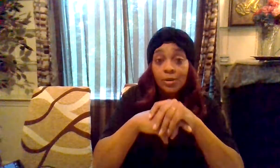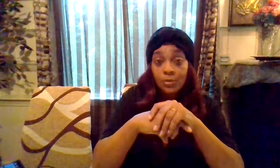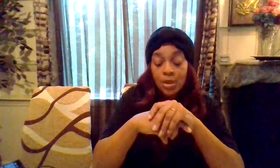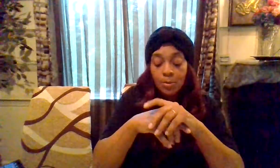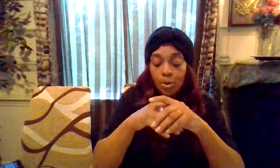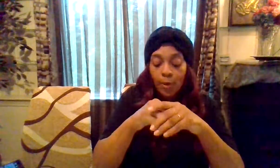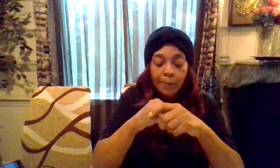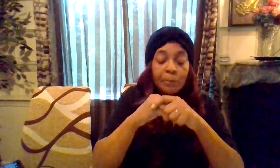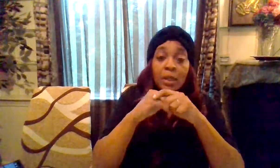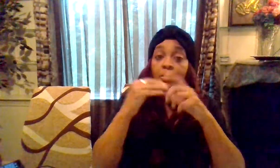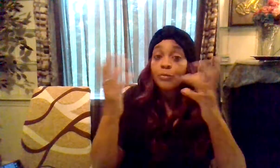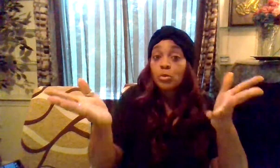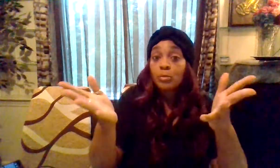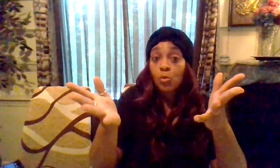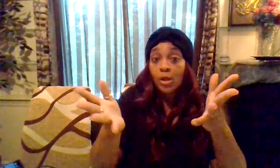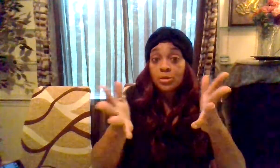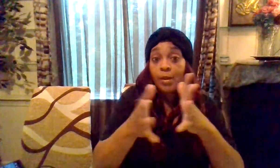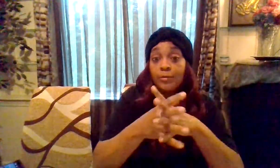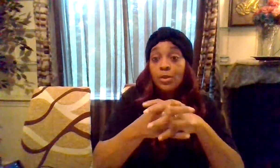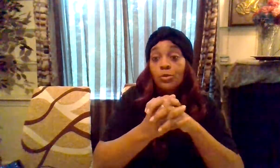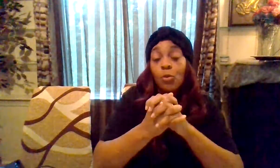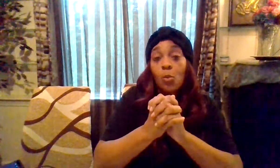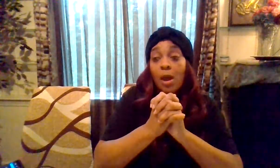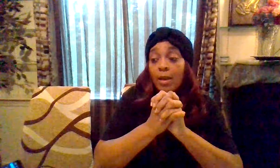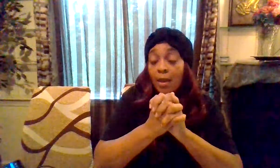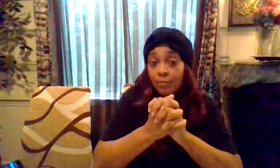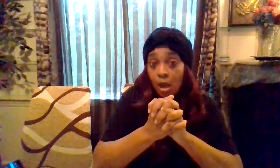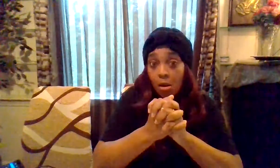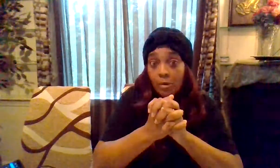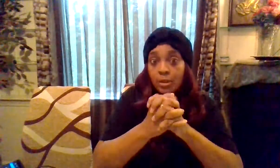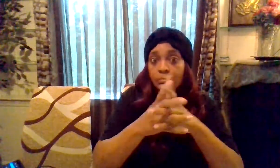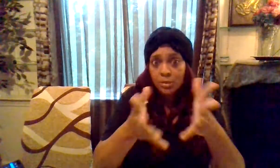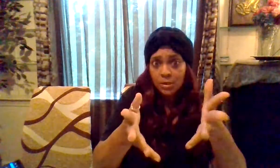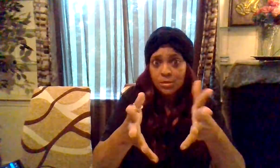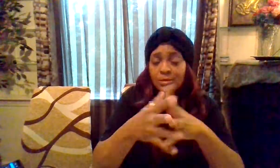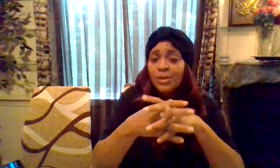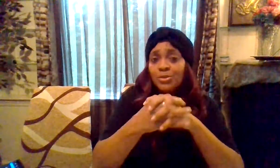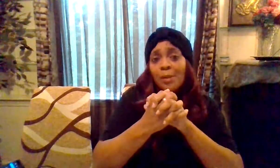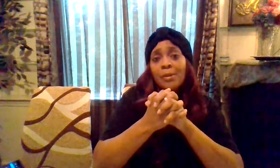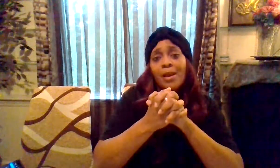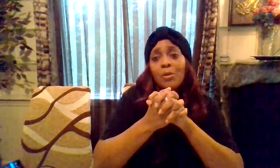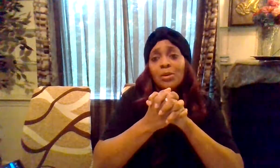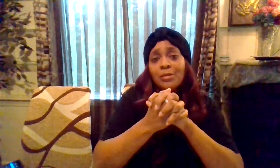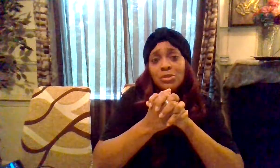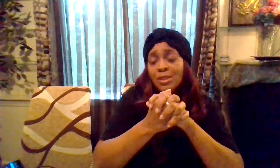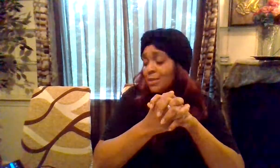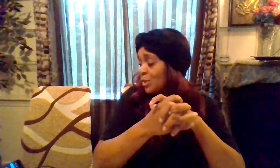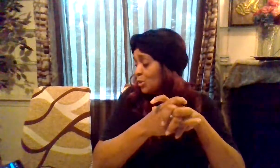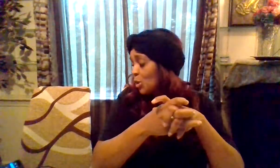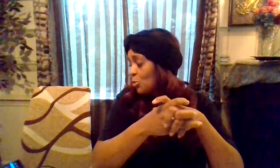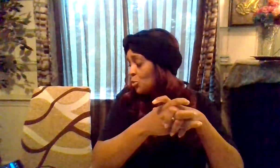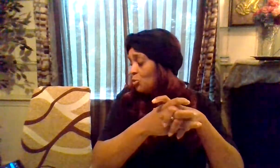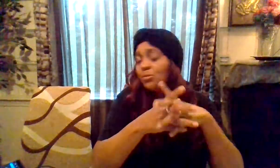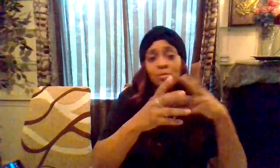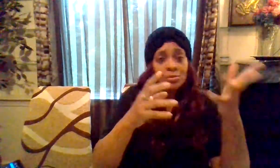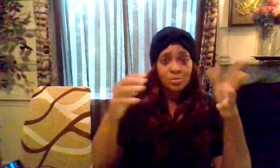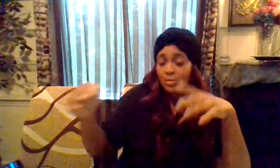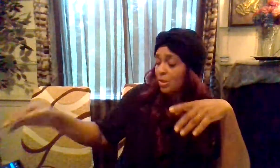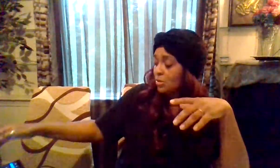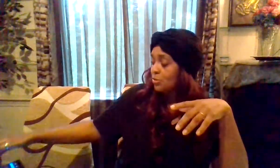definitely coming your way and if you have been watching my videos for a while and have not already please drop a line i would love the chance to get to know you is